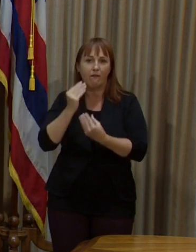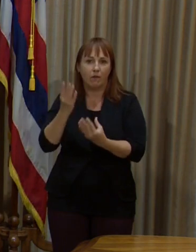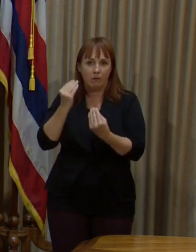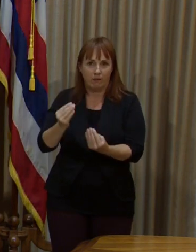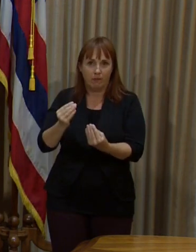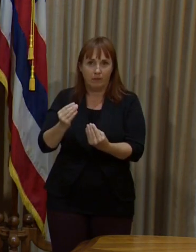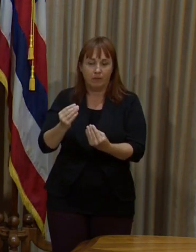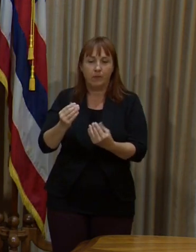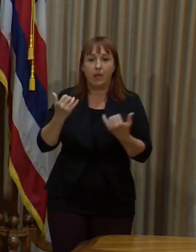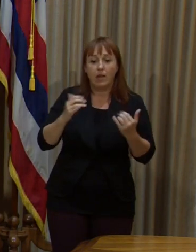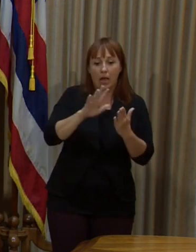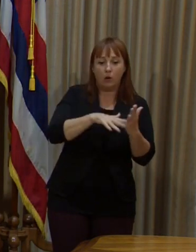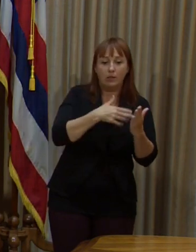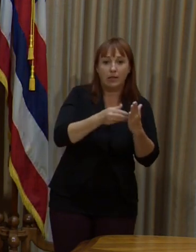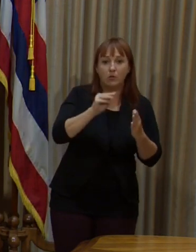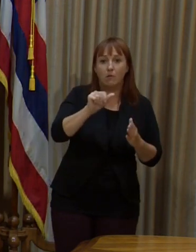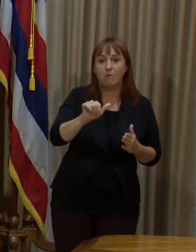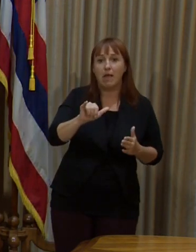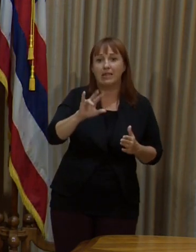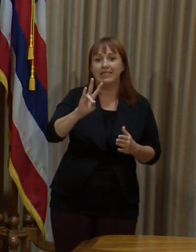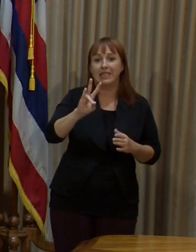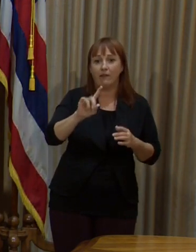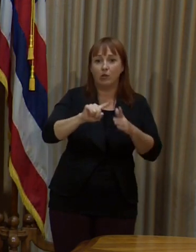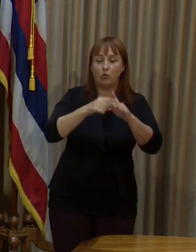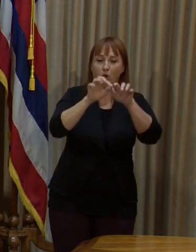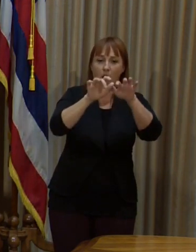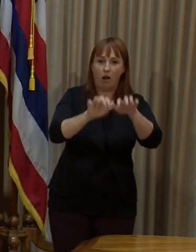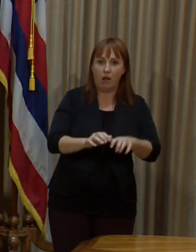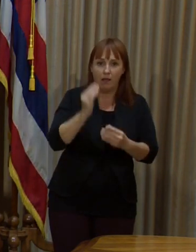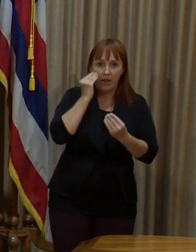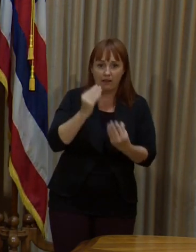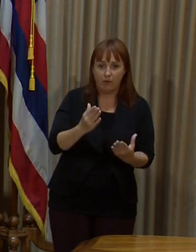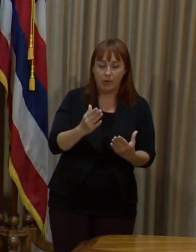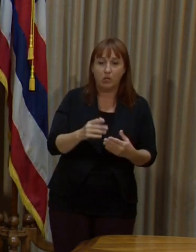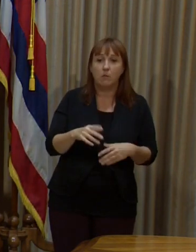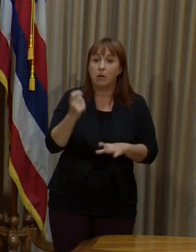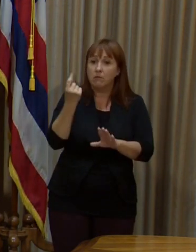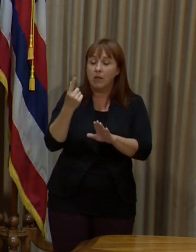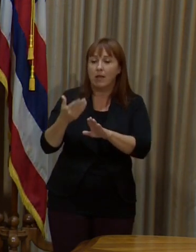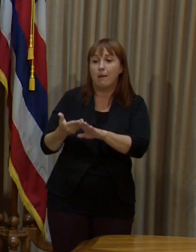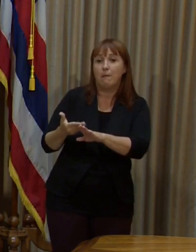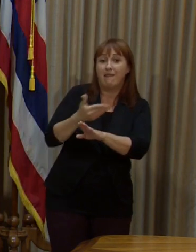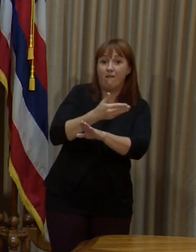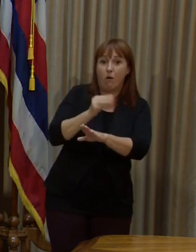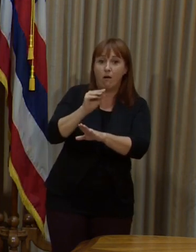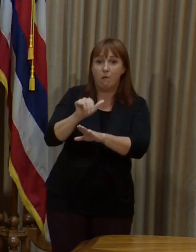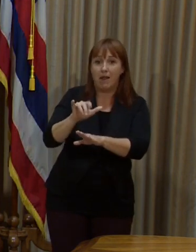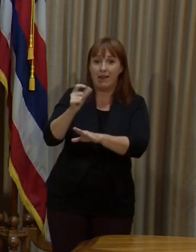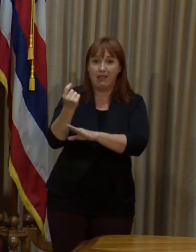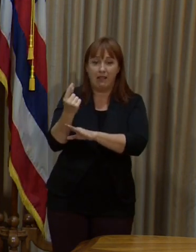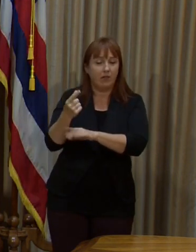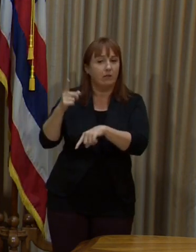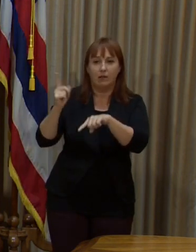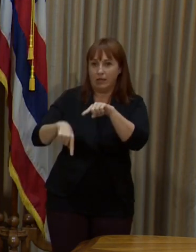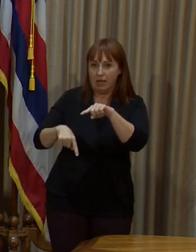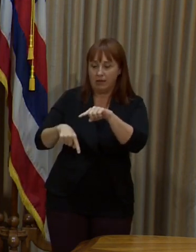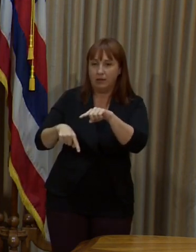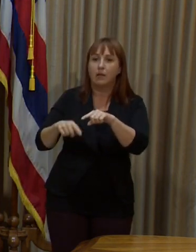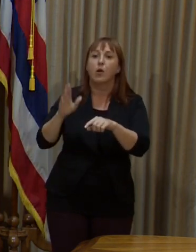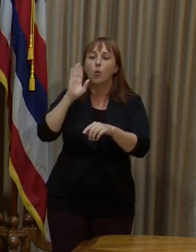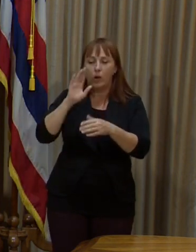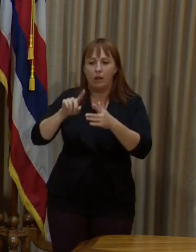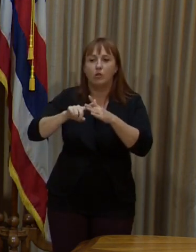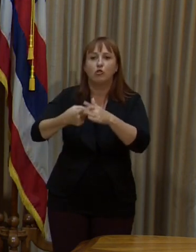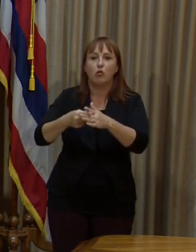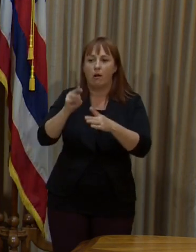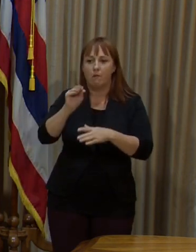scheduled right now on May 7th. So the travel date, no travel for those vaccinated will be